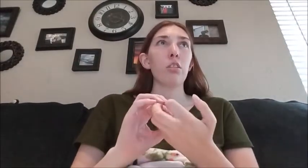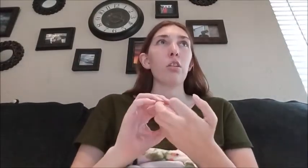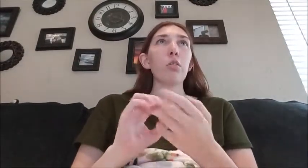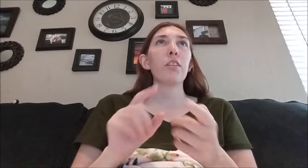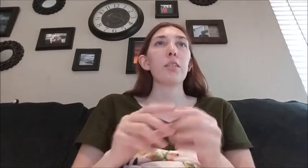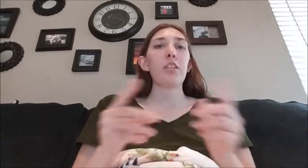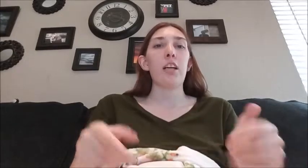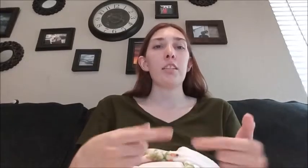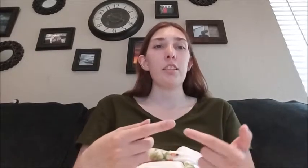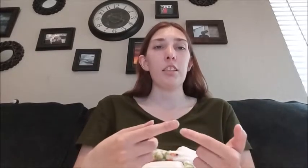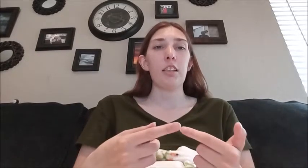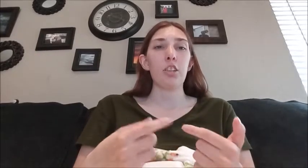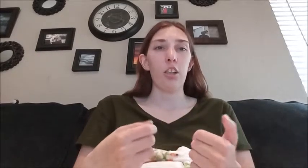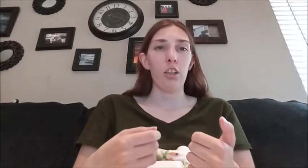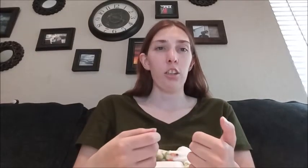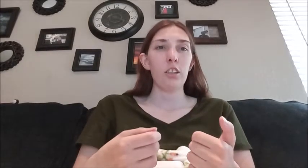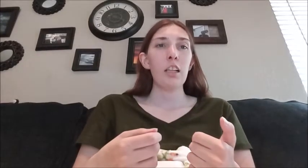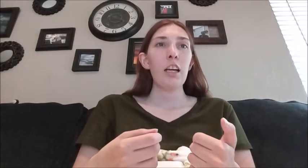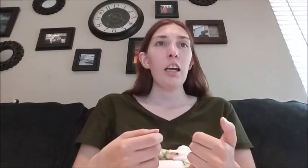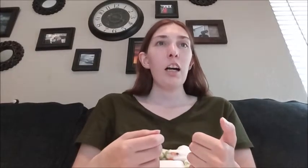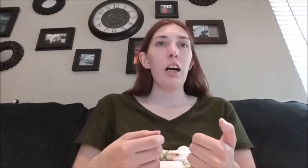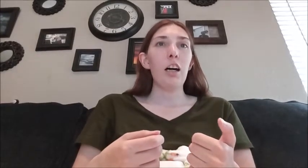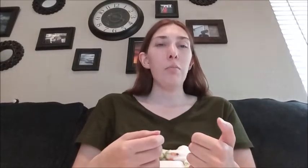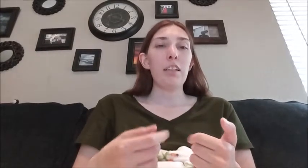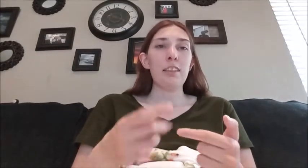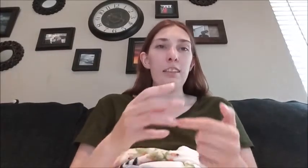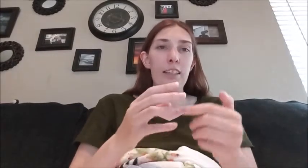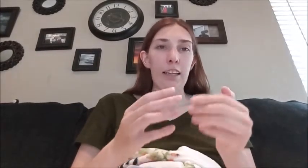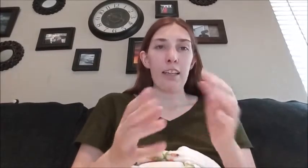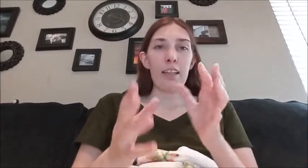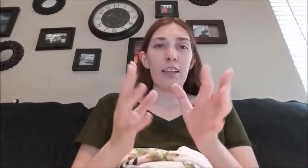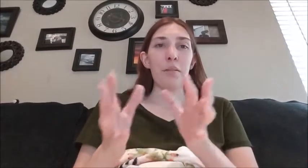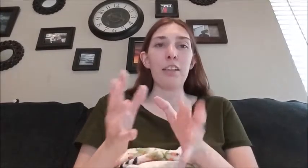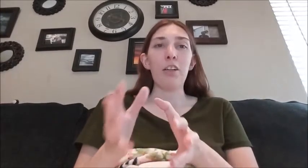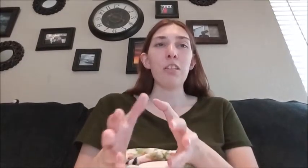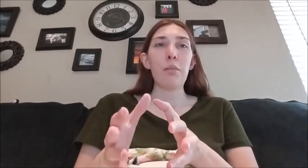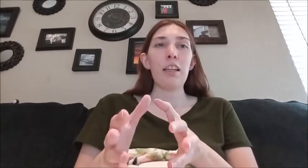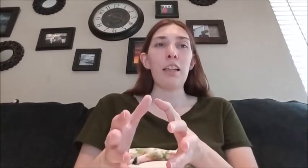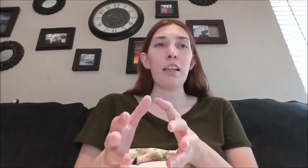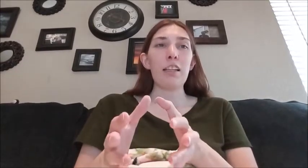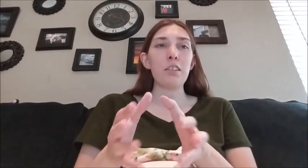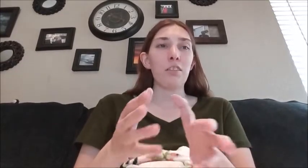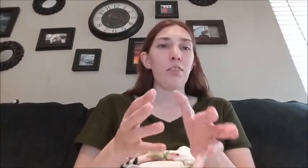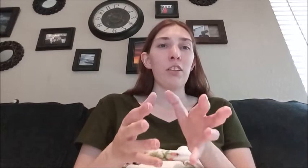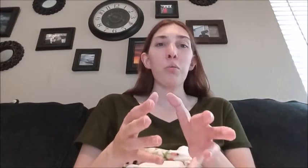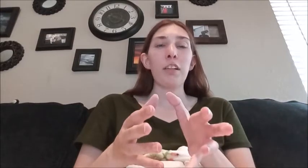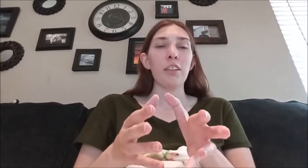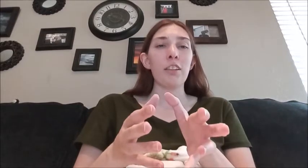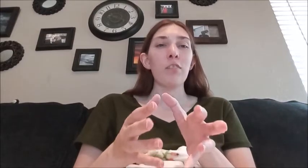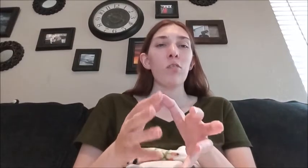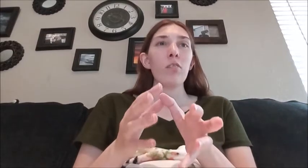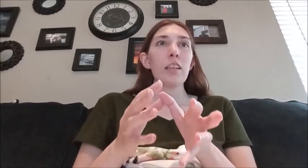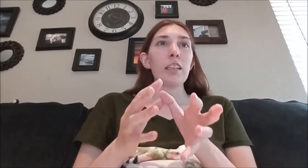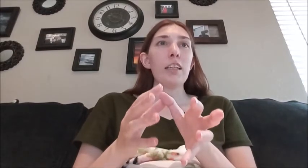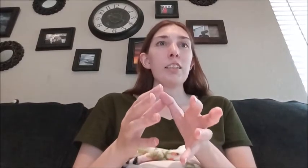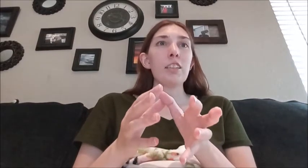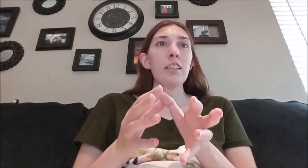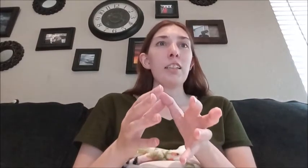the cold feeling in my chest slash heart um is a come and go type of thing it's very weird it just like